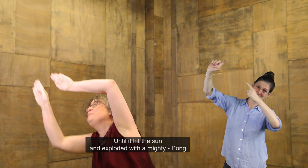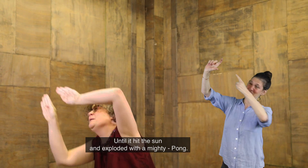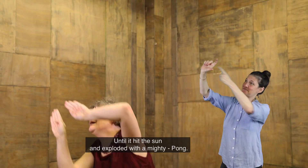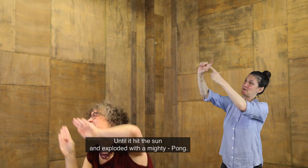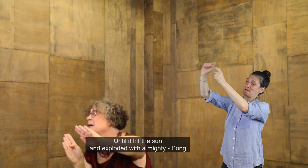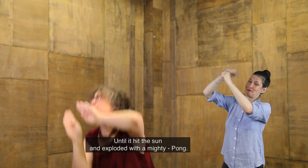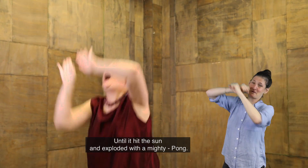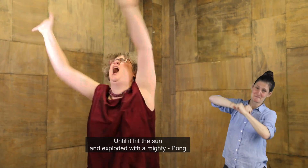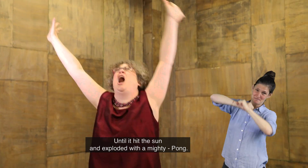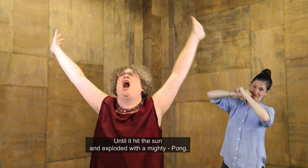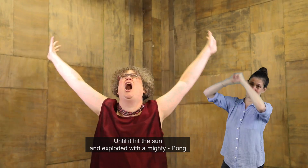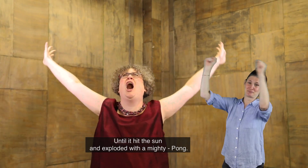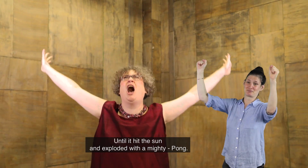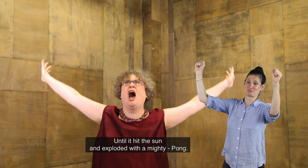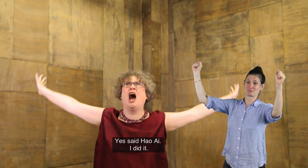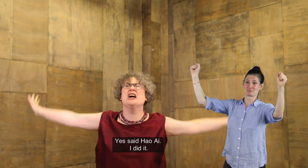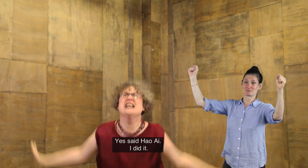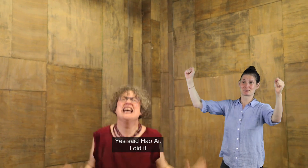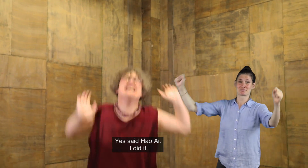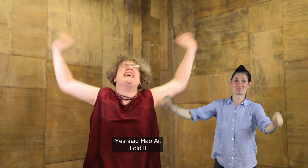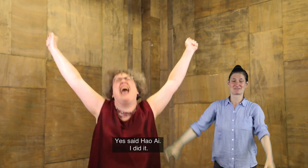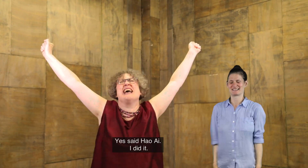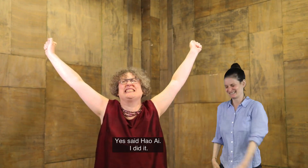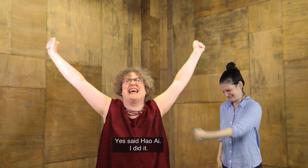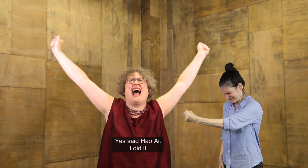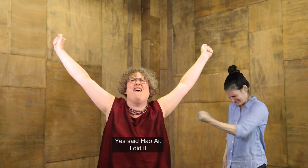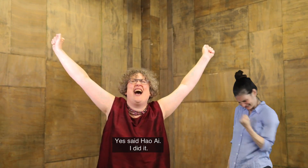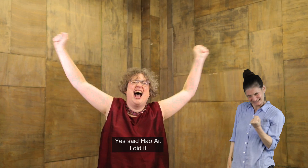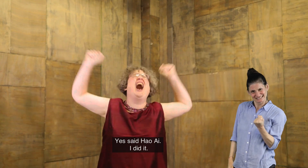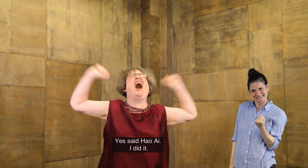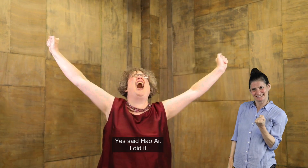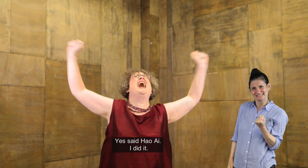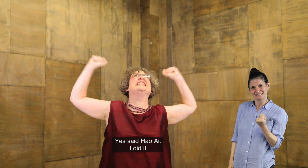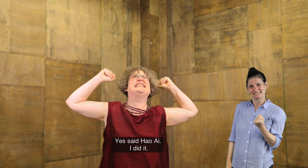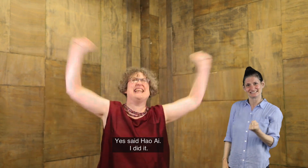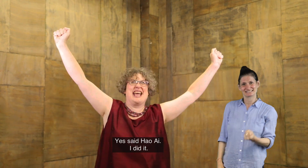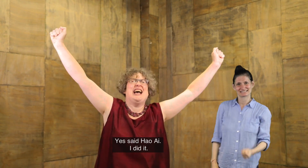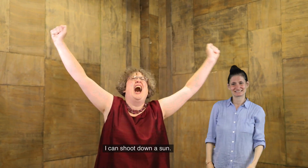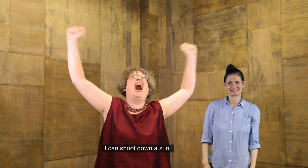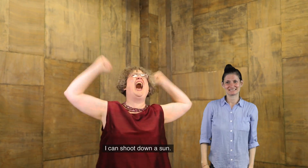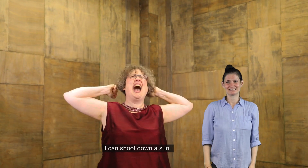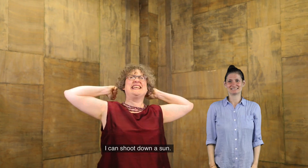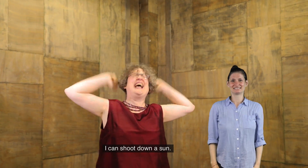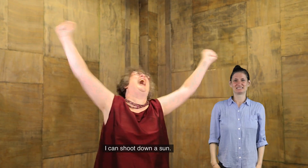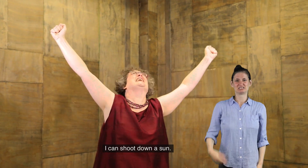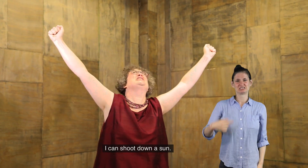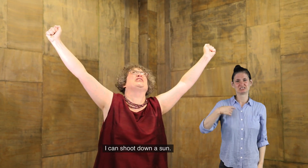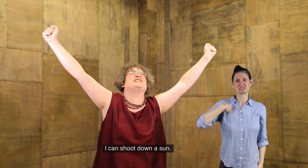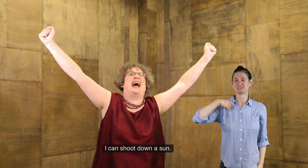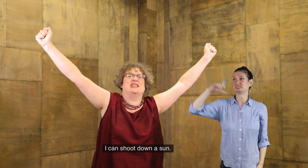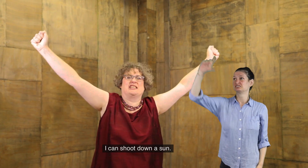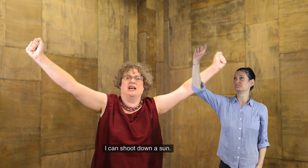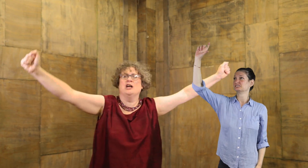closer, And Yes, said how I, I did it. I can